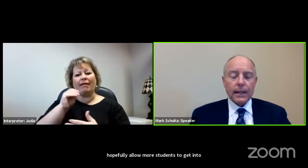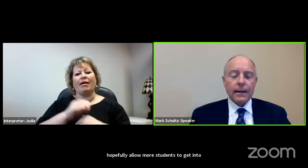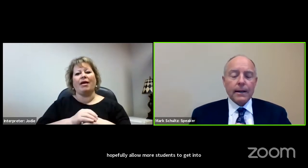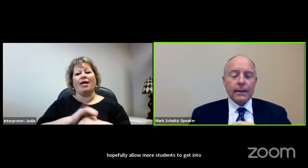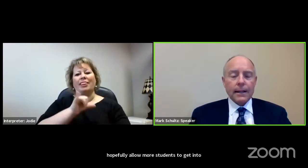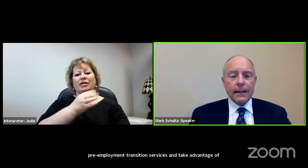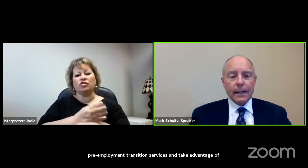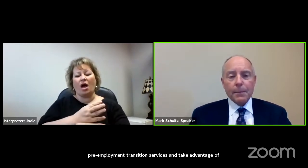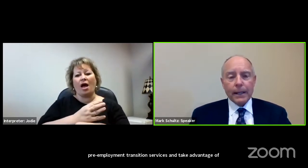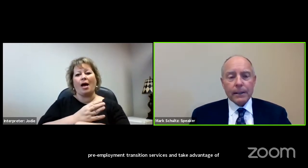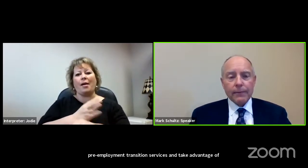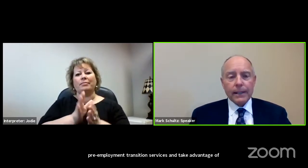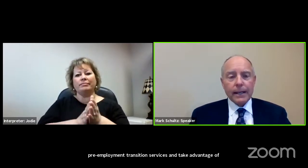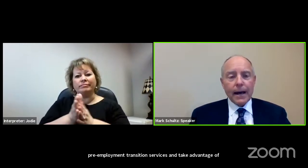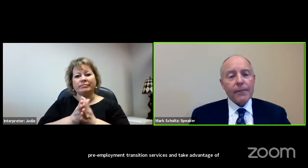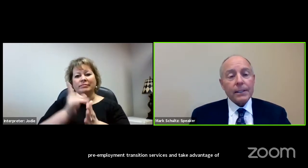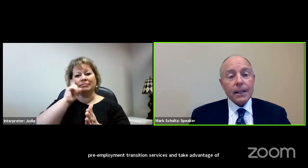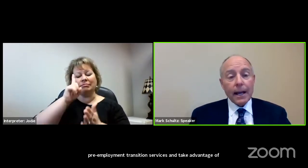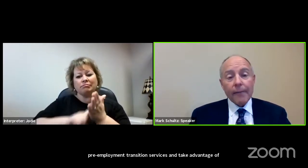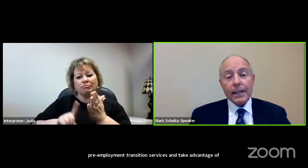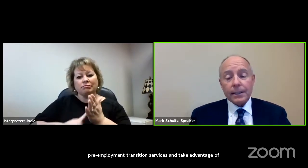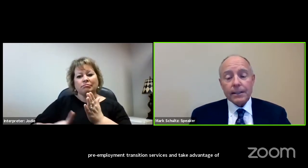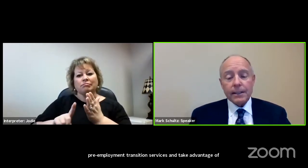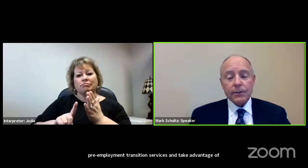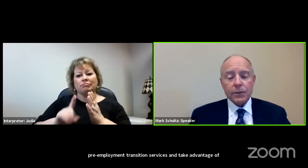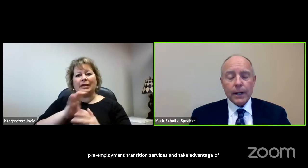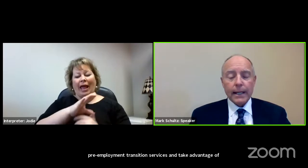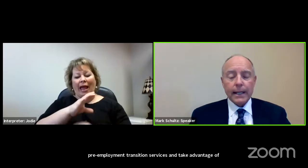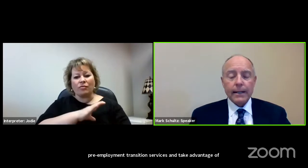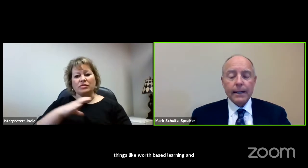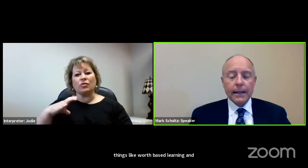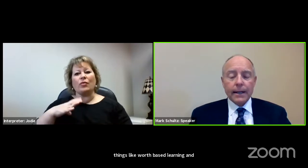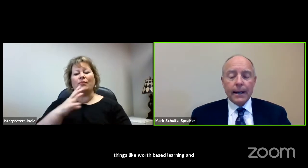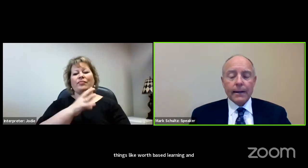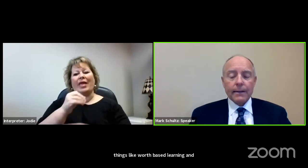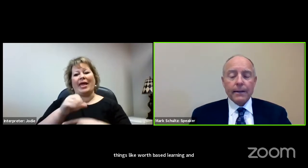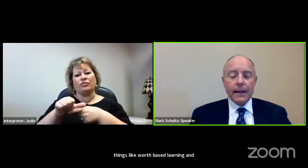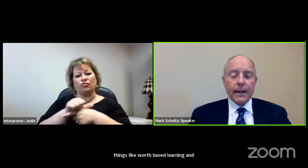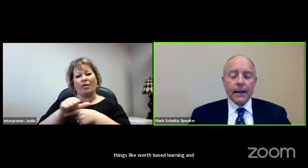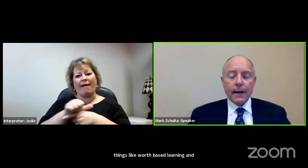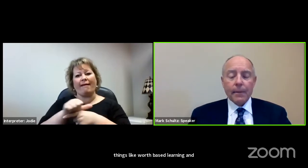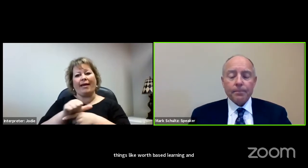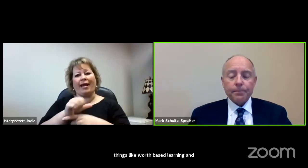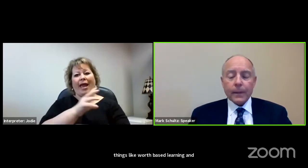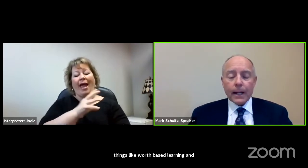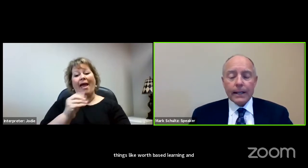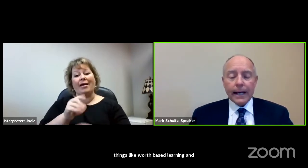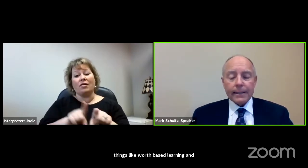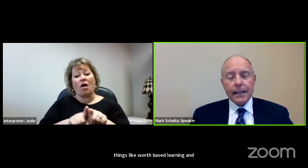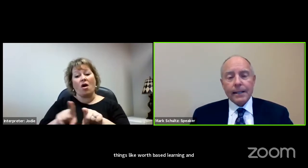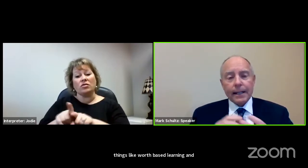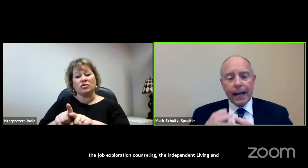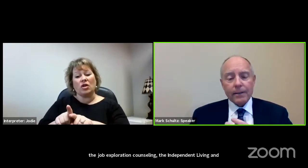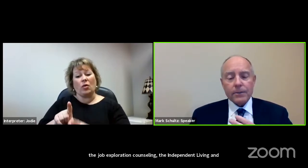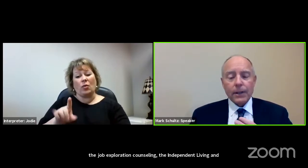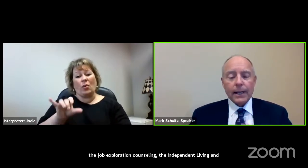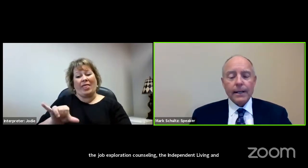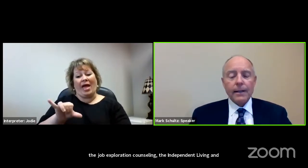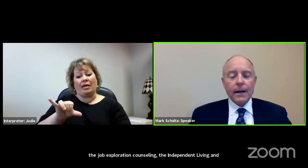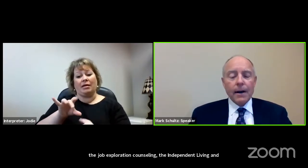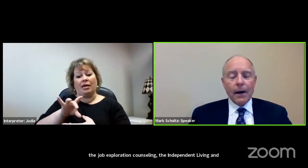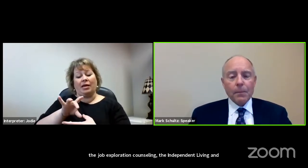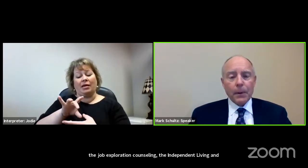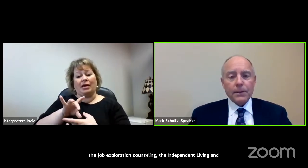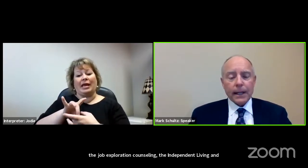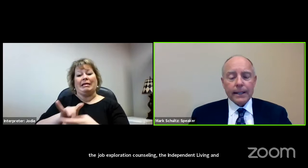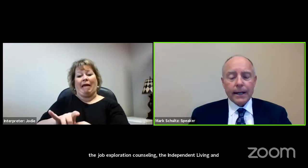counseling, the independent living and advocacy skills training, and the connecting and counseling